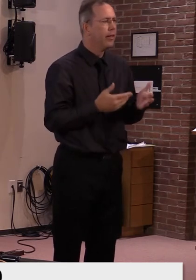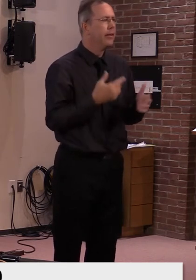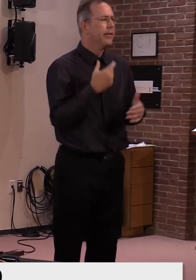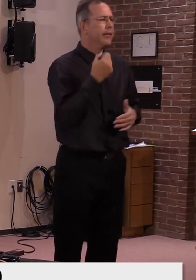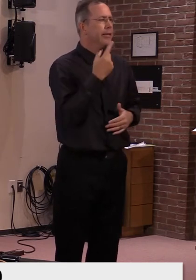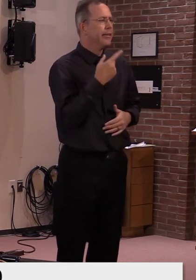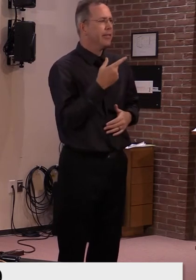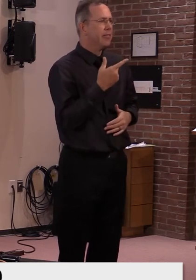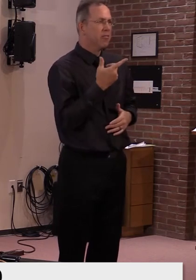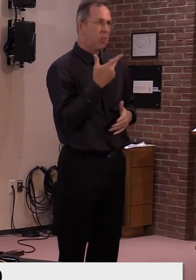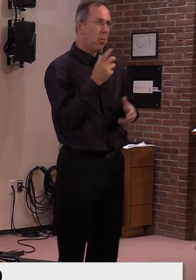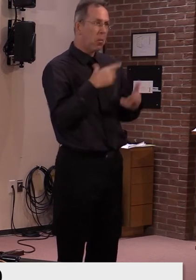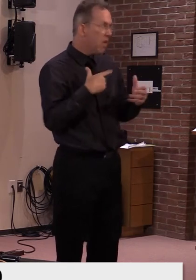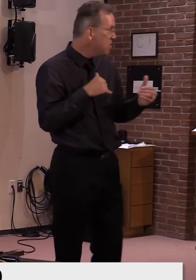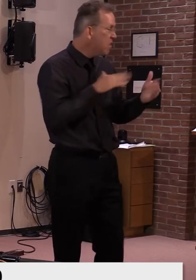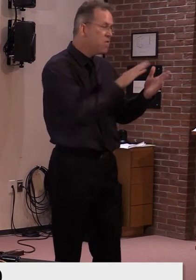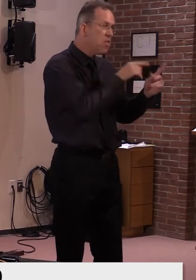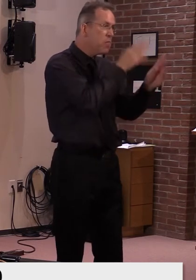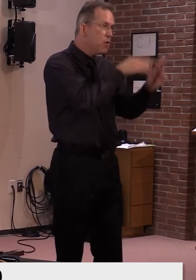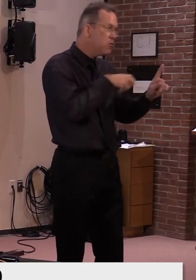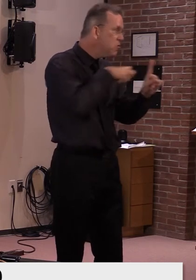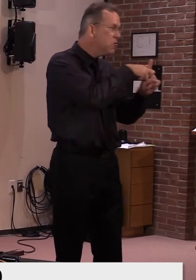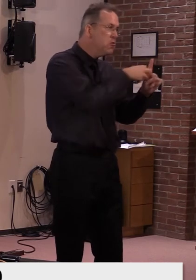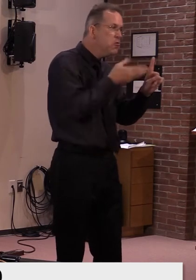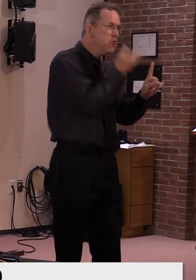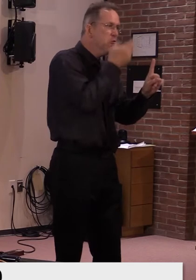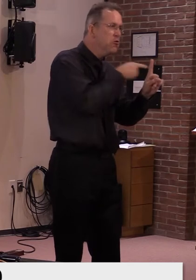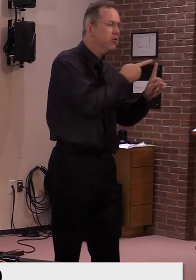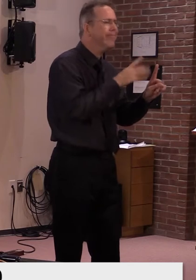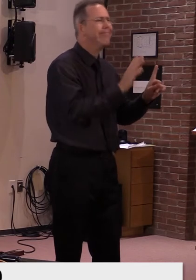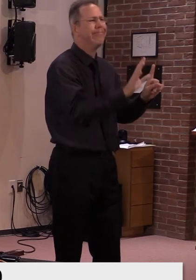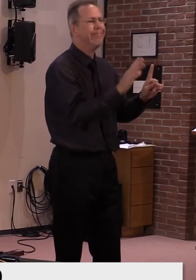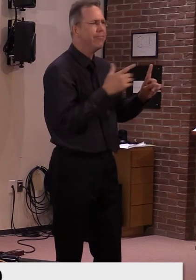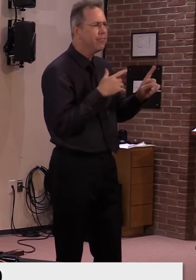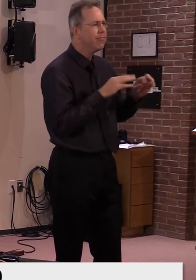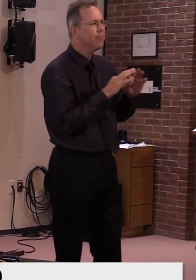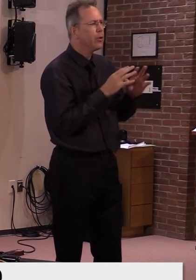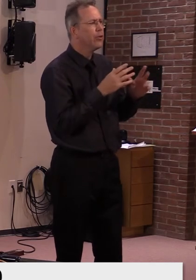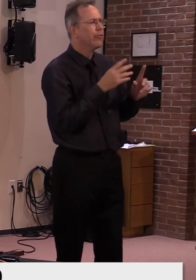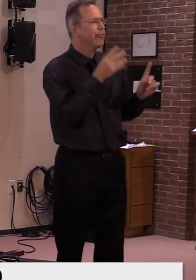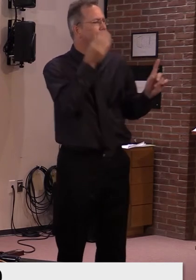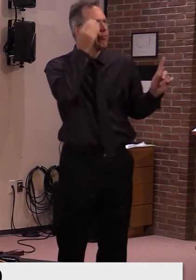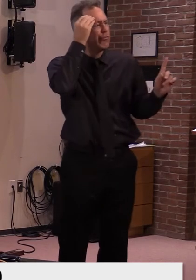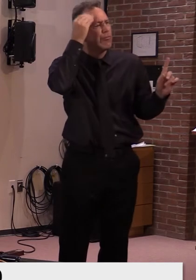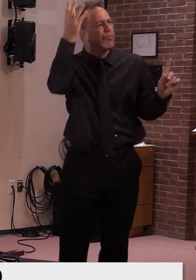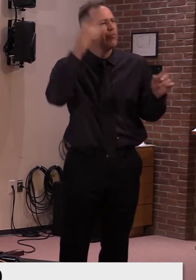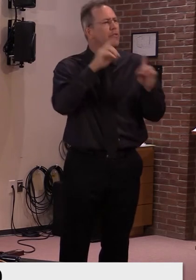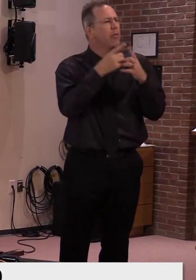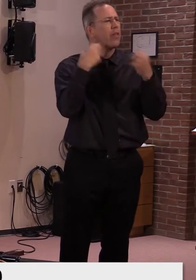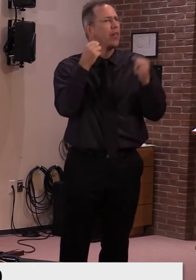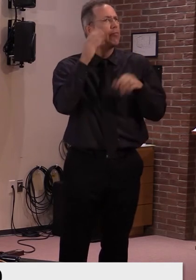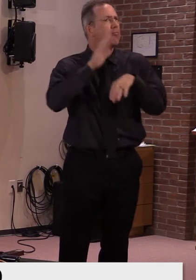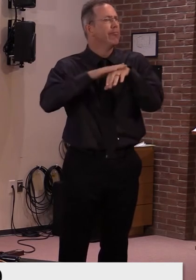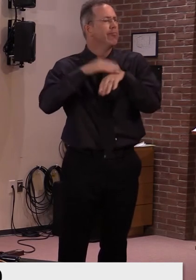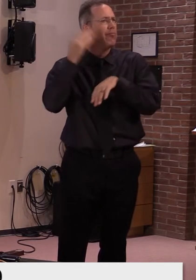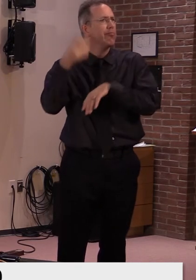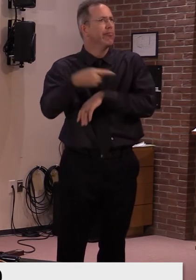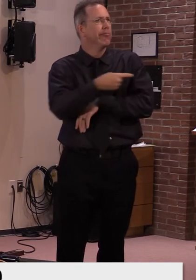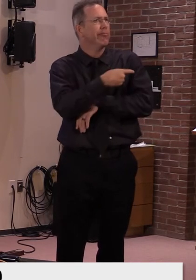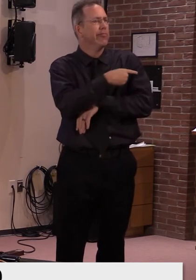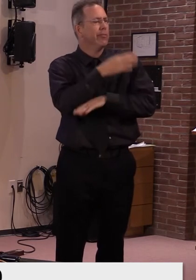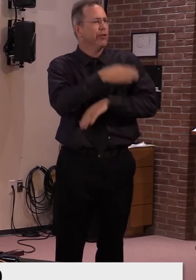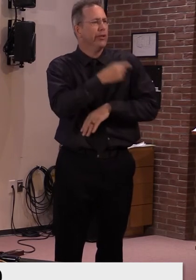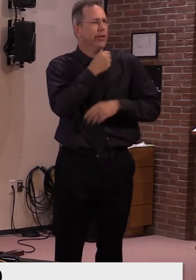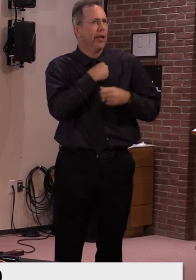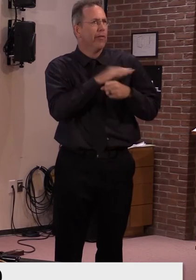The best advice I would give is to contact the health department in this case, um, and then let the health department follow up